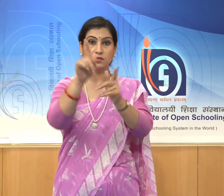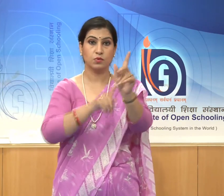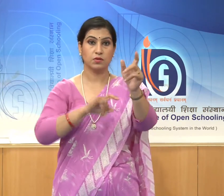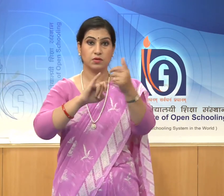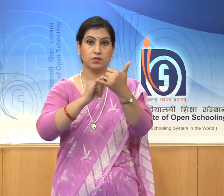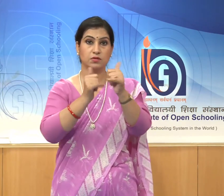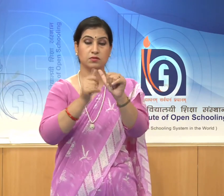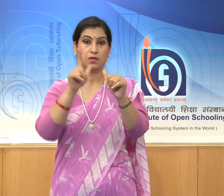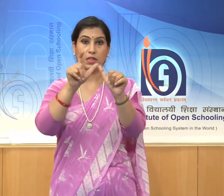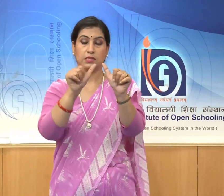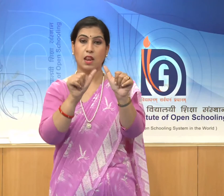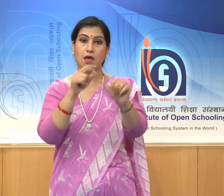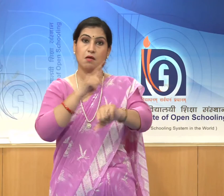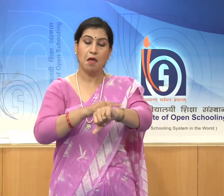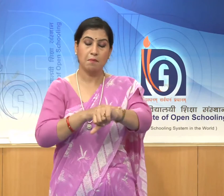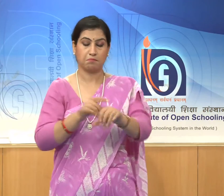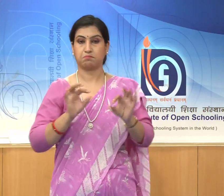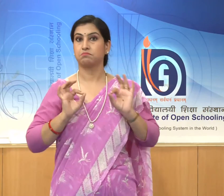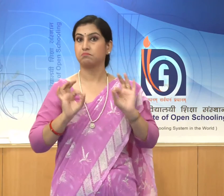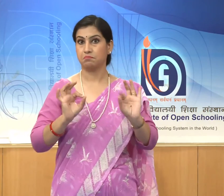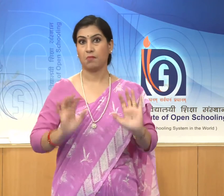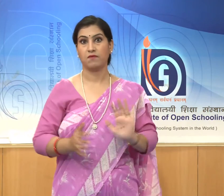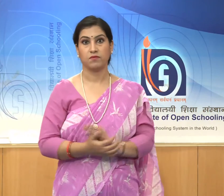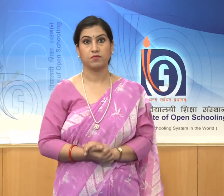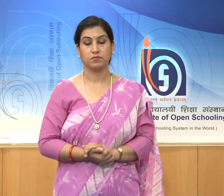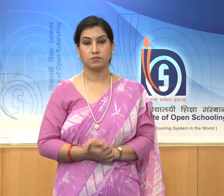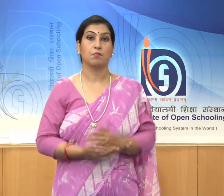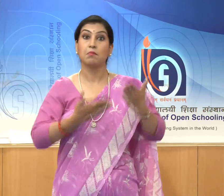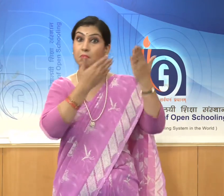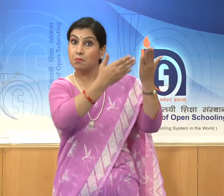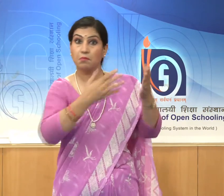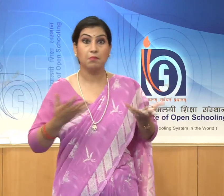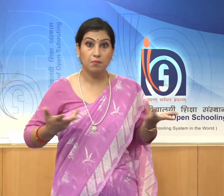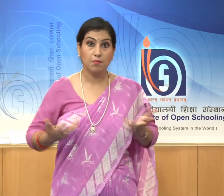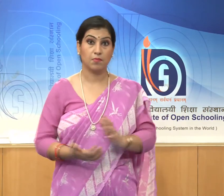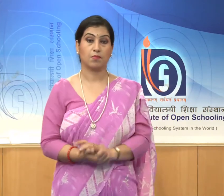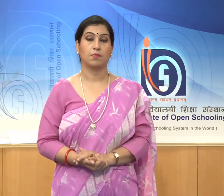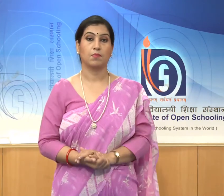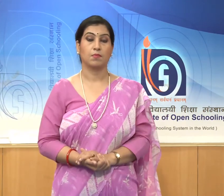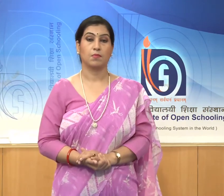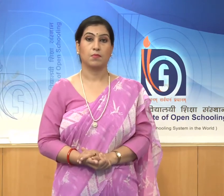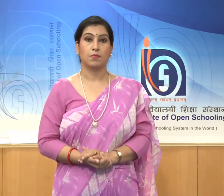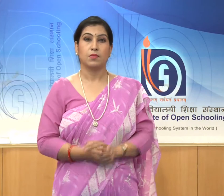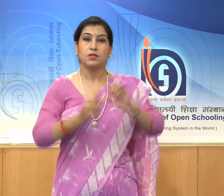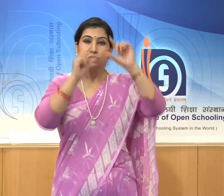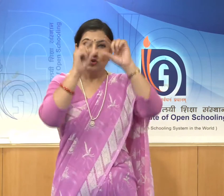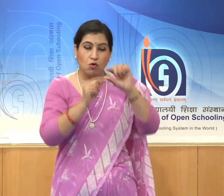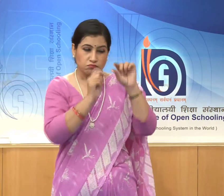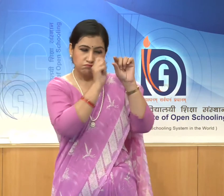where the intricate carvings